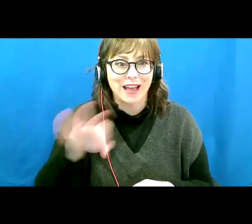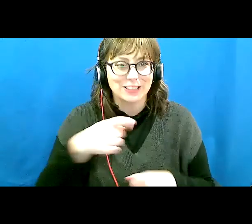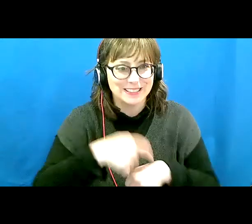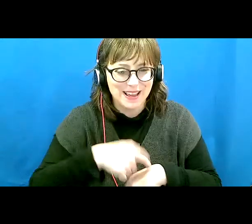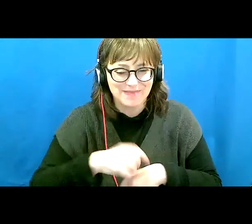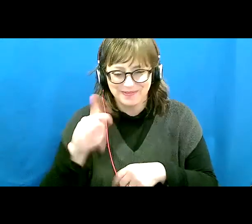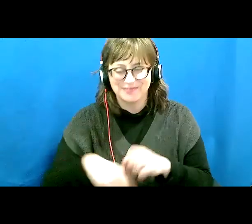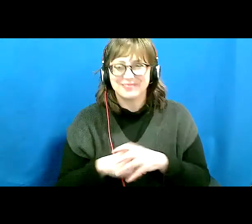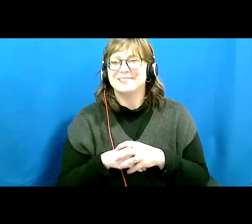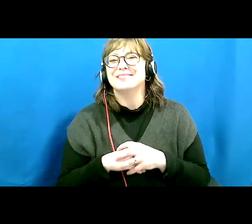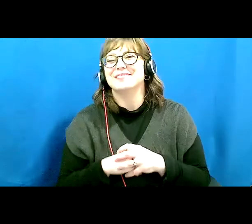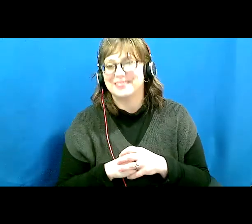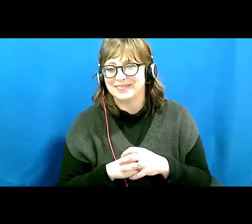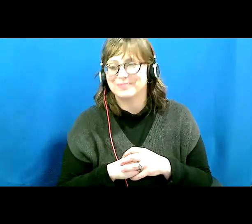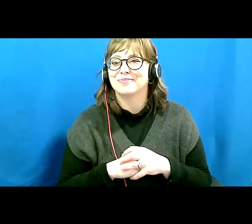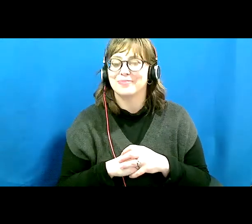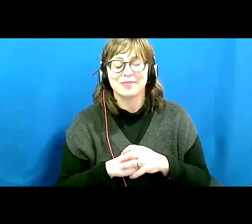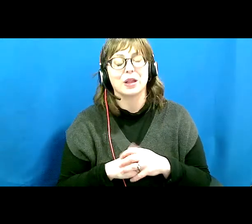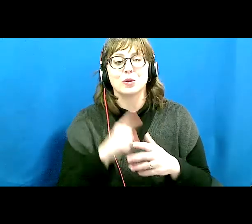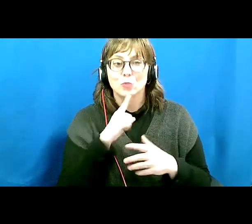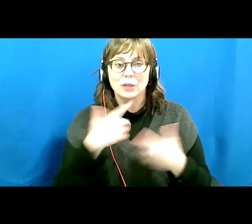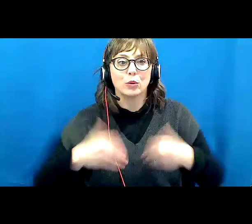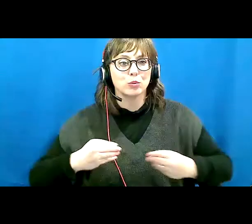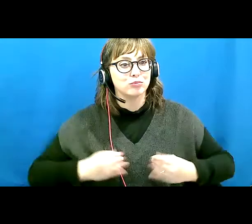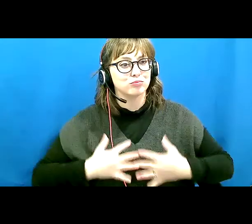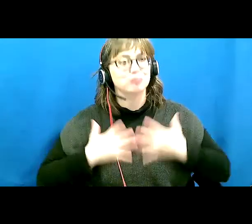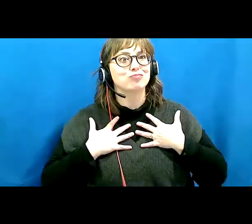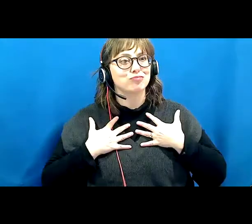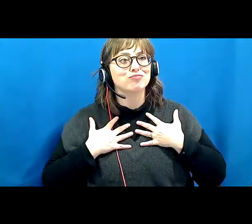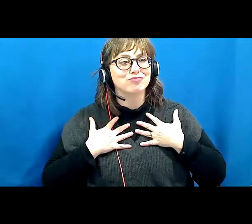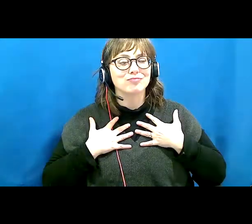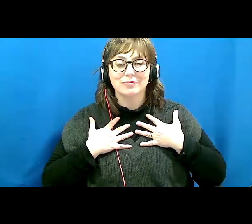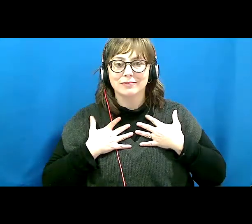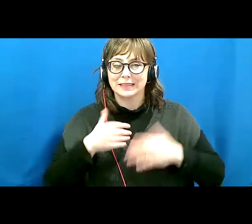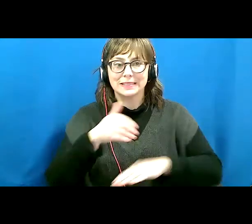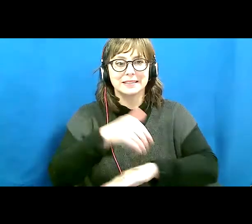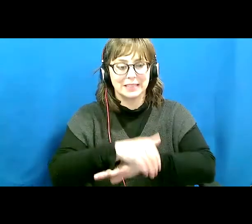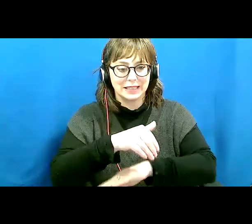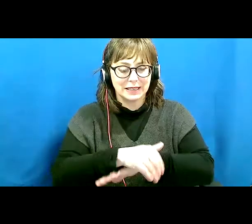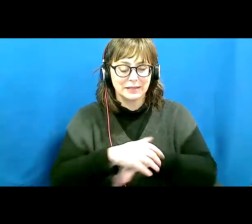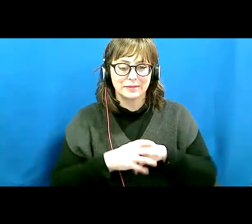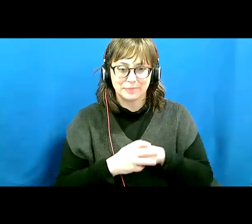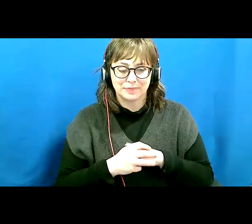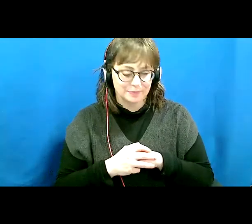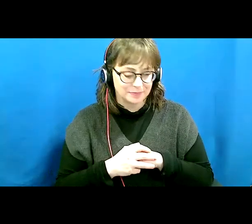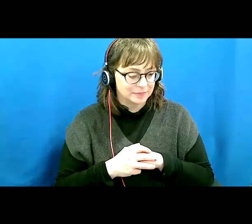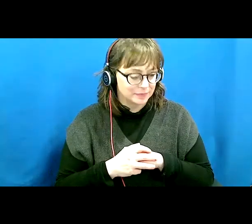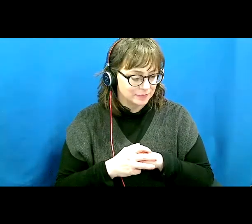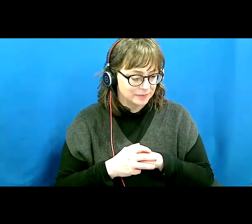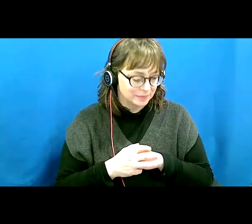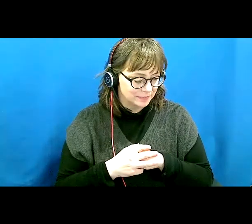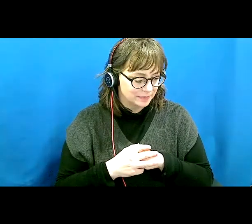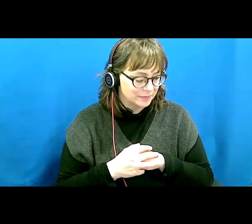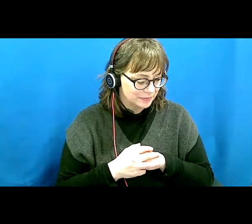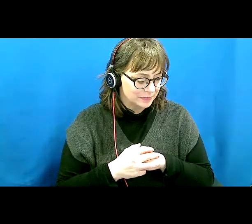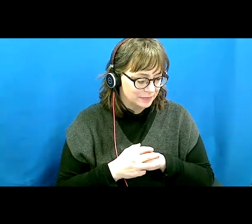I'm really honored to be here tonight. Because I'm amongst so many